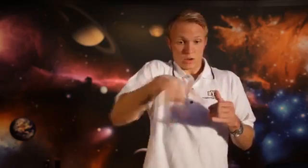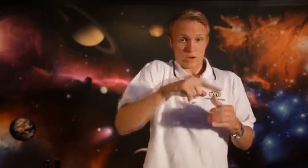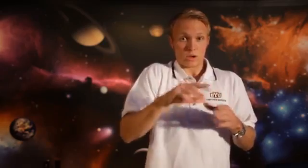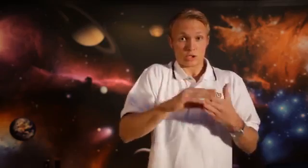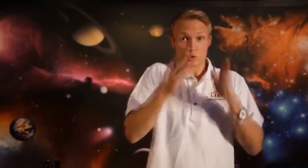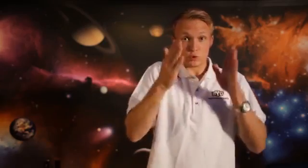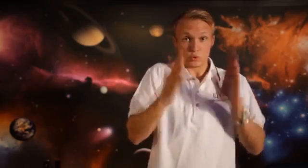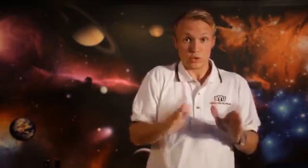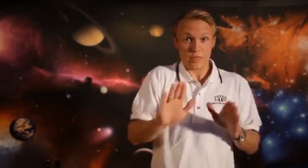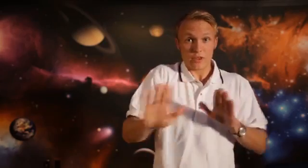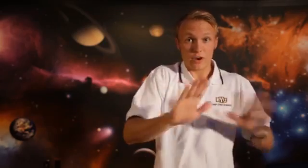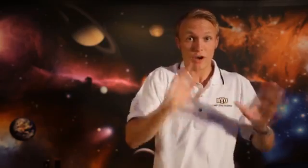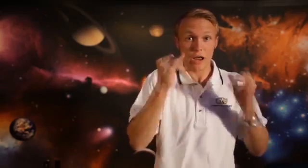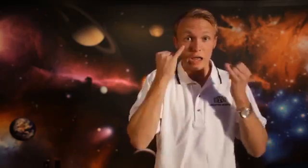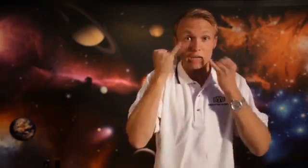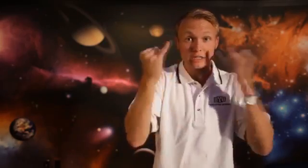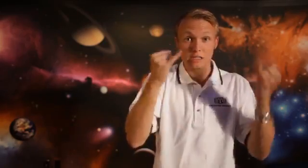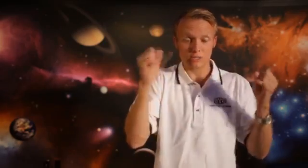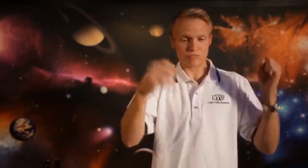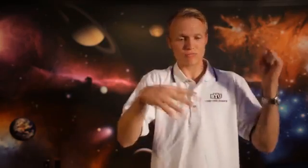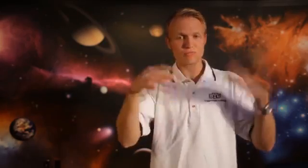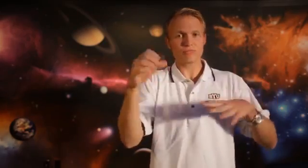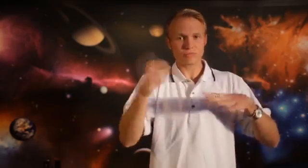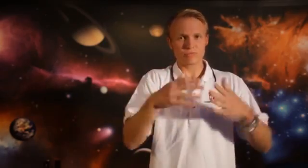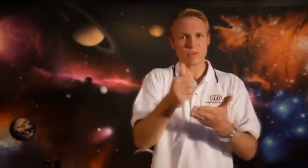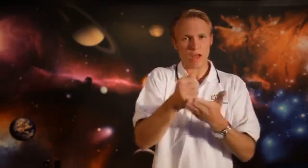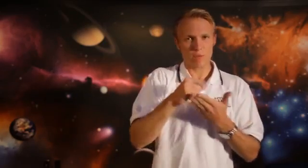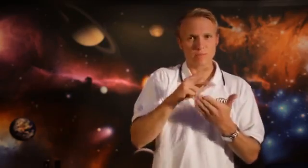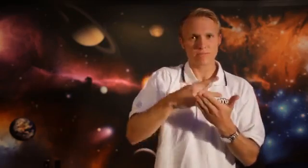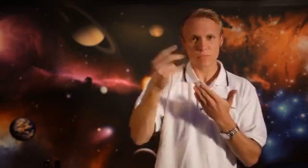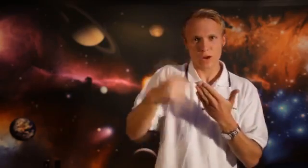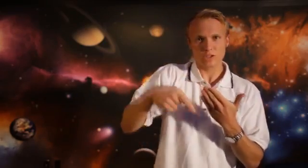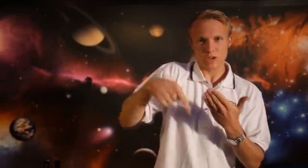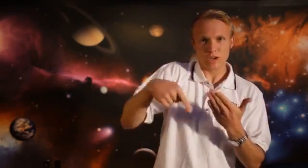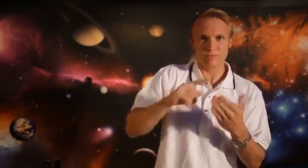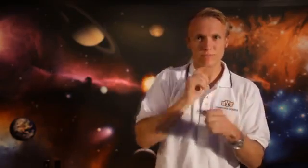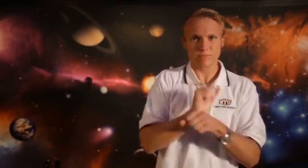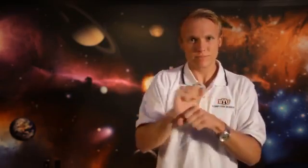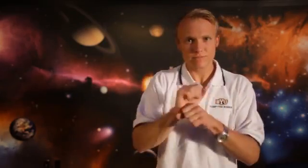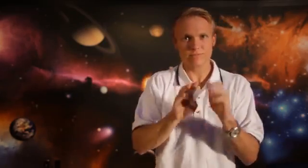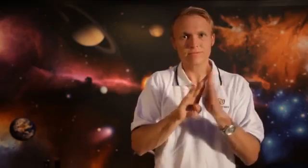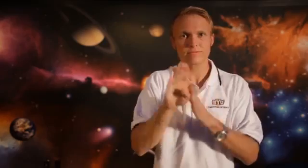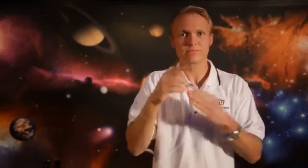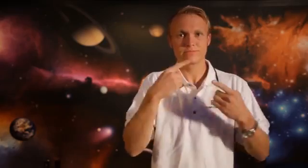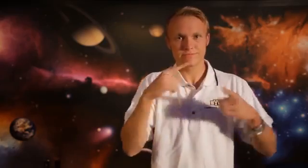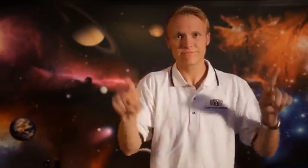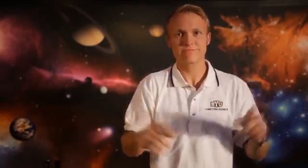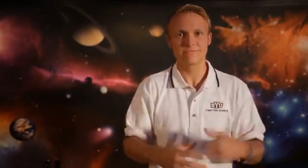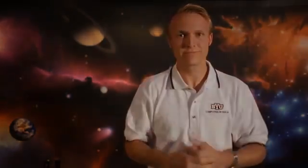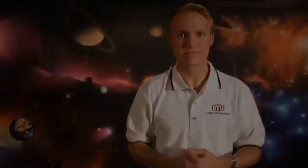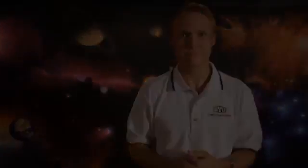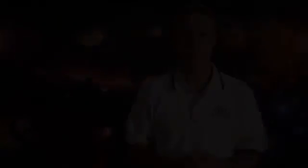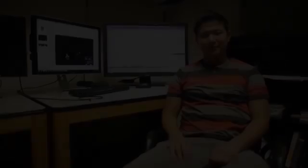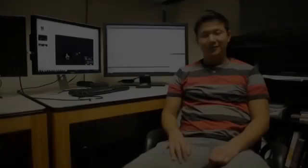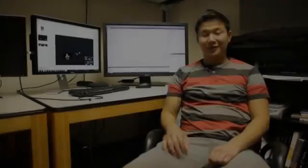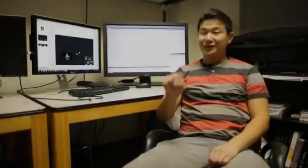Our research group is currently based on students' ideas, and we're working to make this a success.